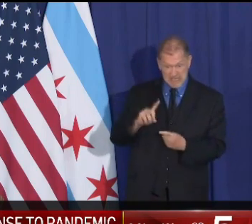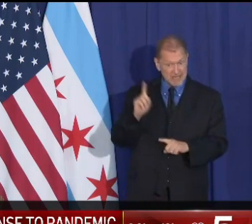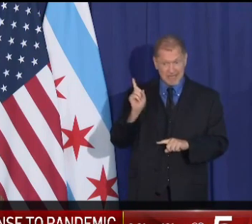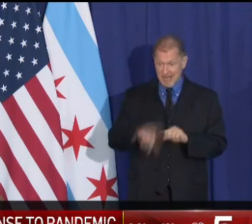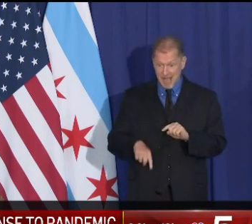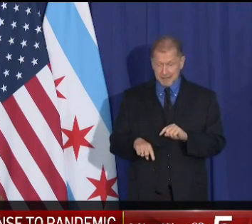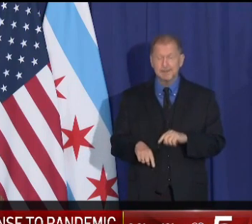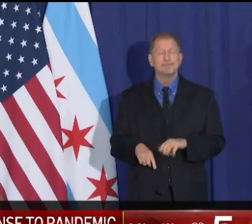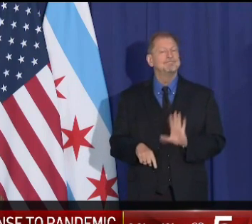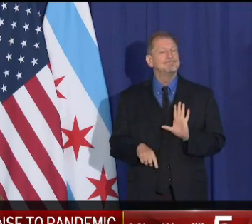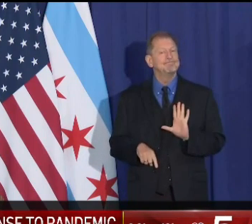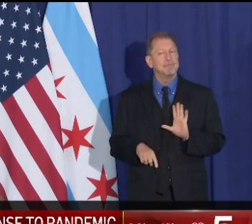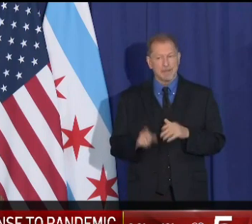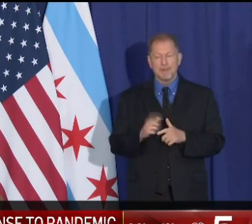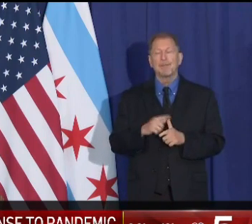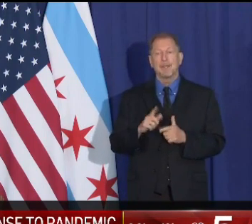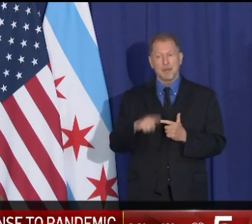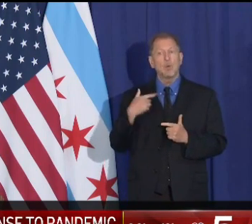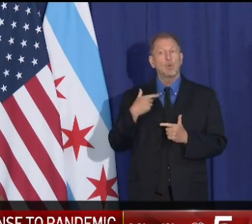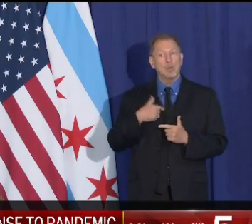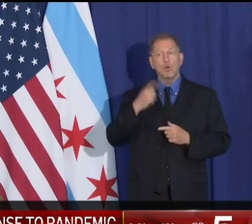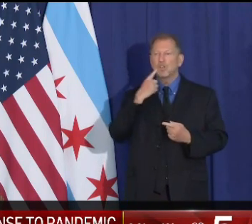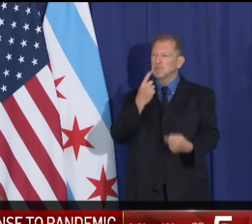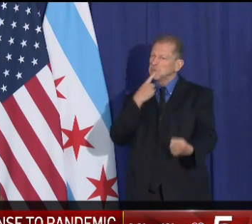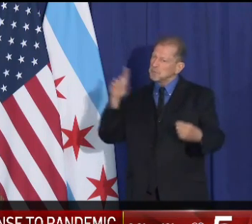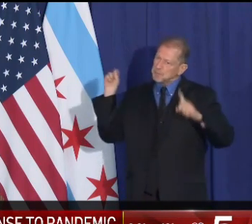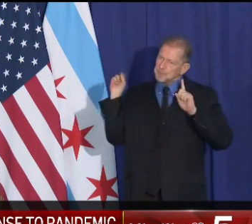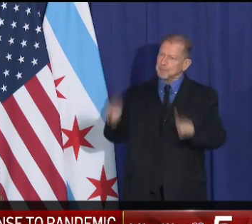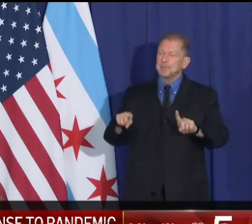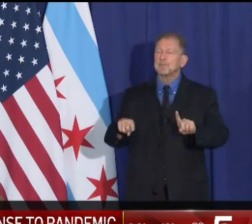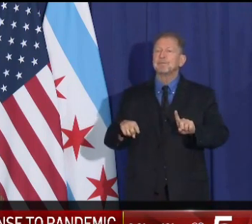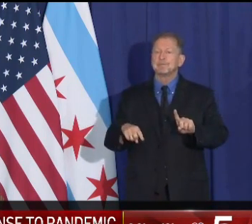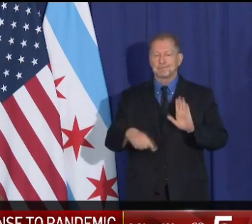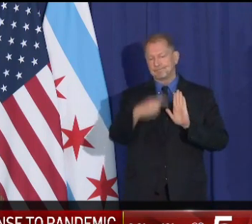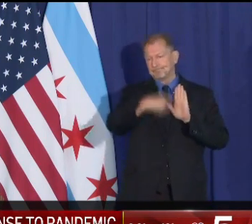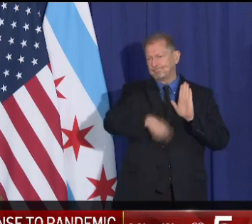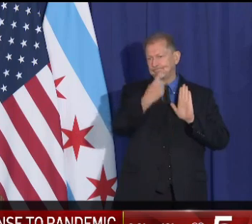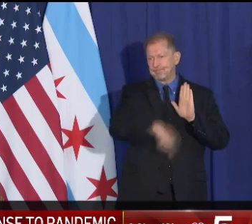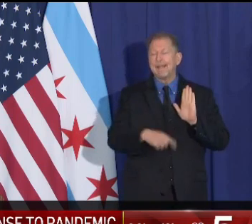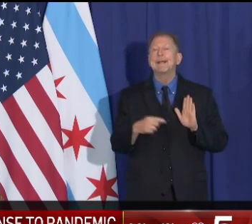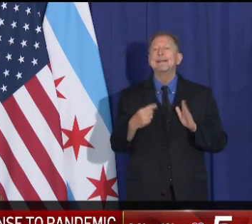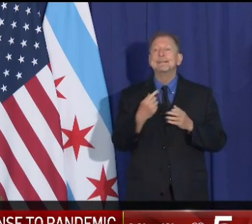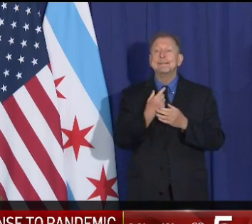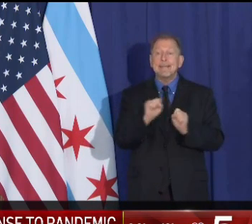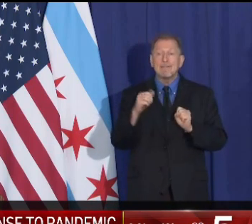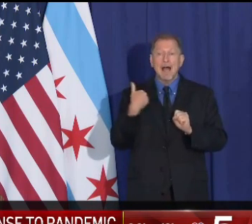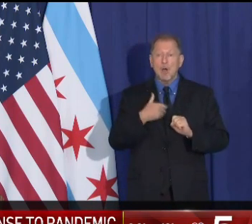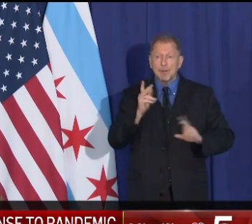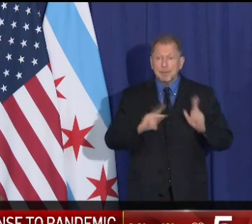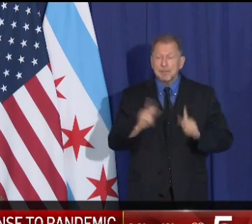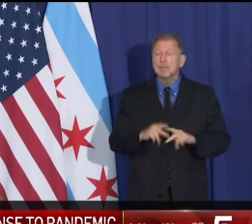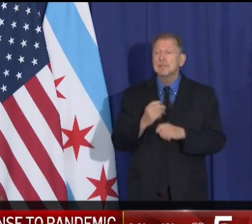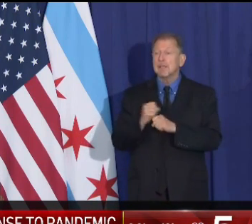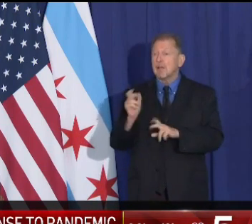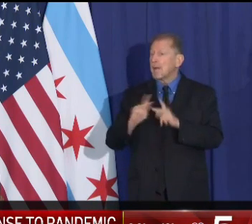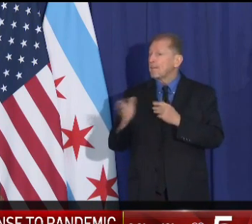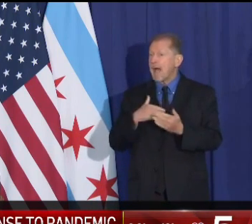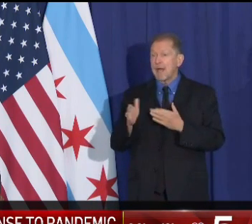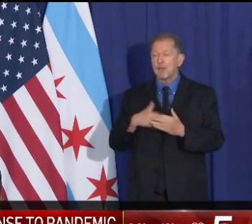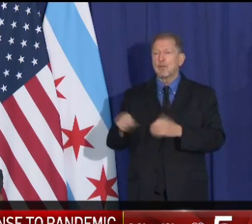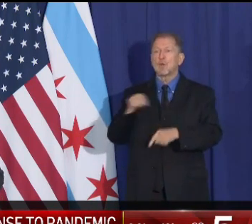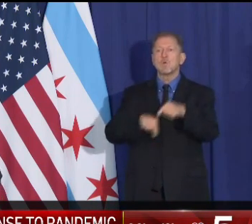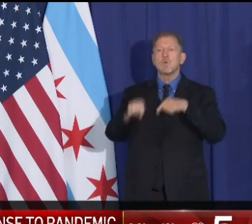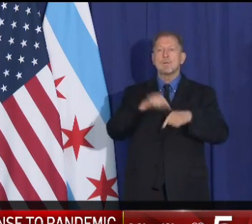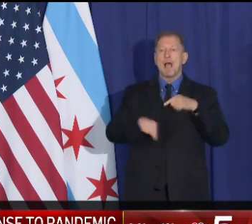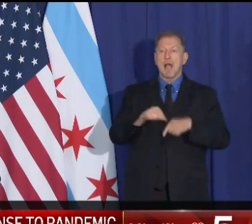hesitate to take the steps that are necessary to save our city, to save our residents, and even if that means going back